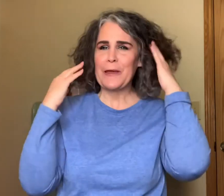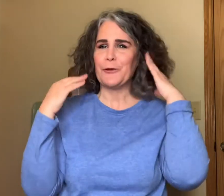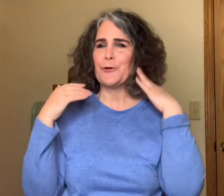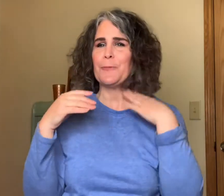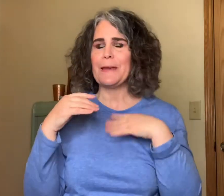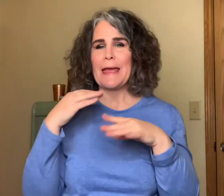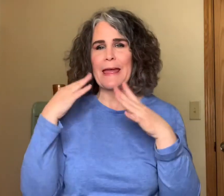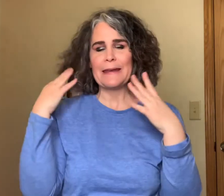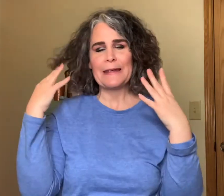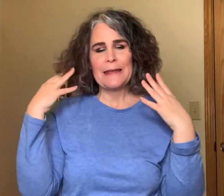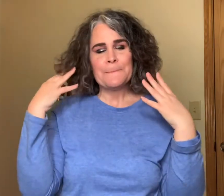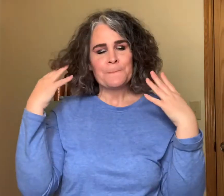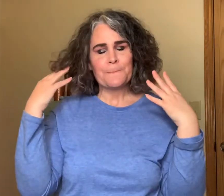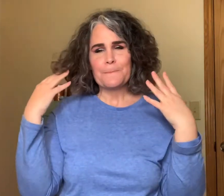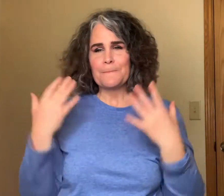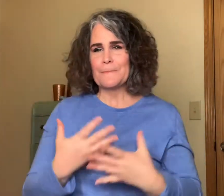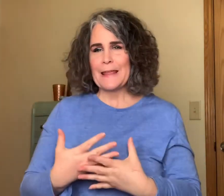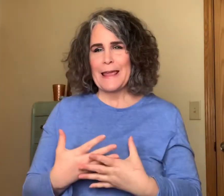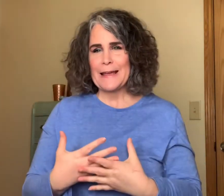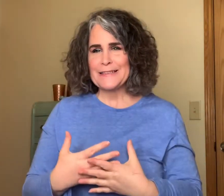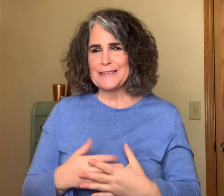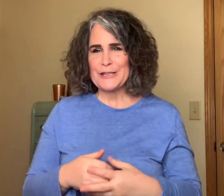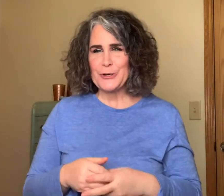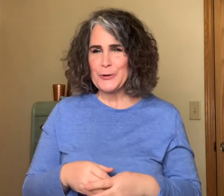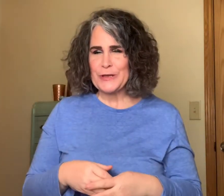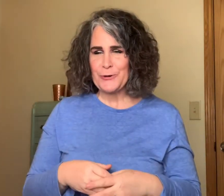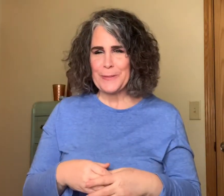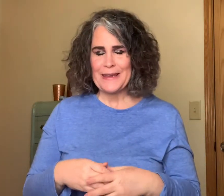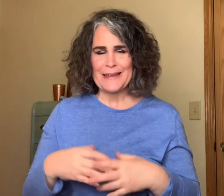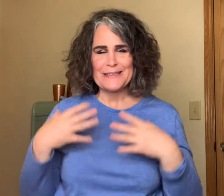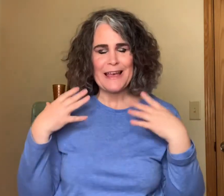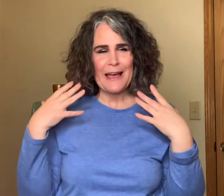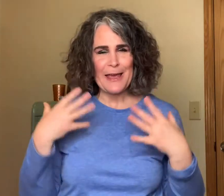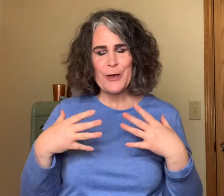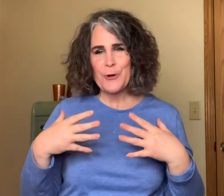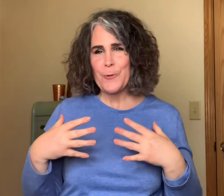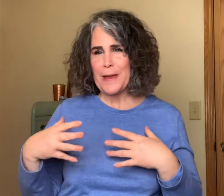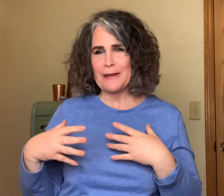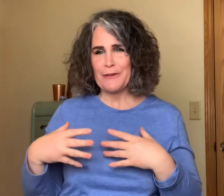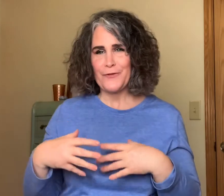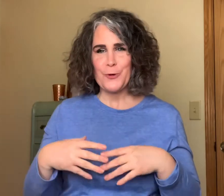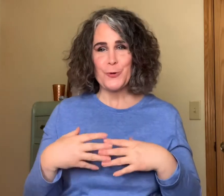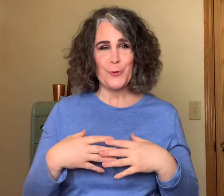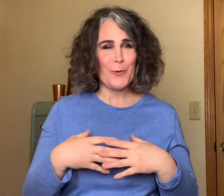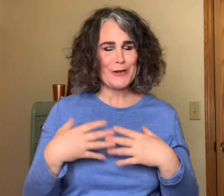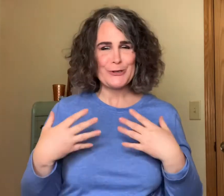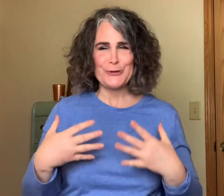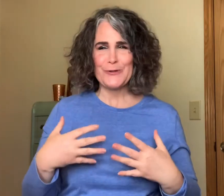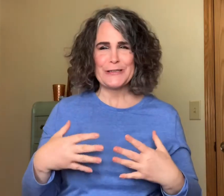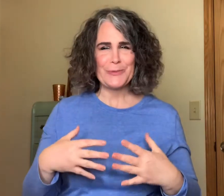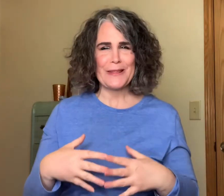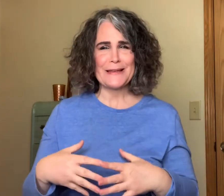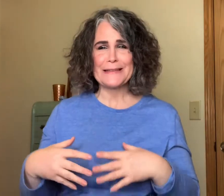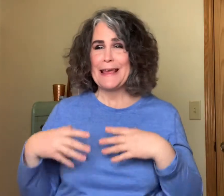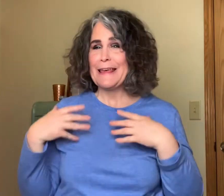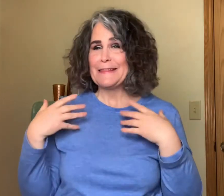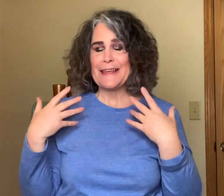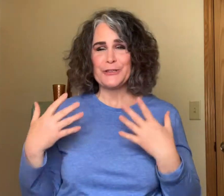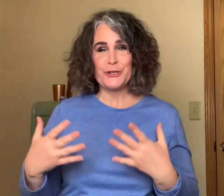group and as the new year begins I hope any of you who want to do this with us that you